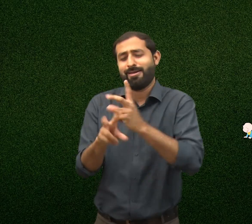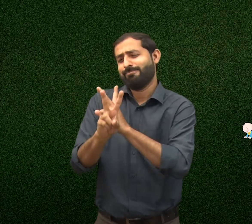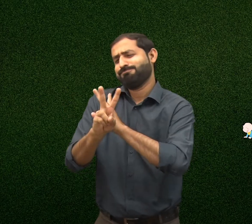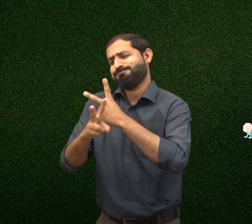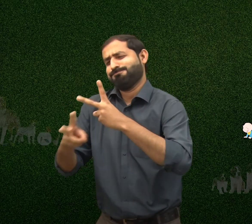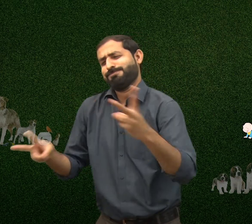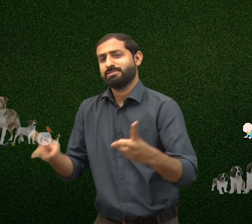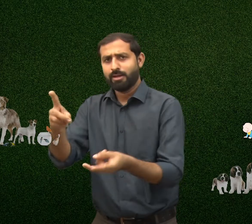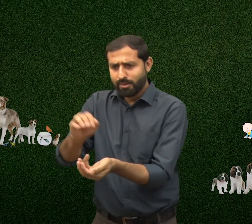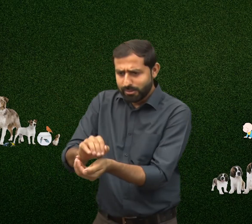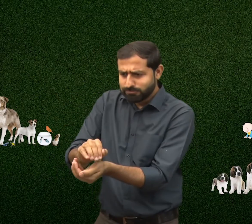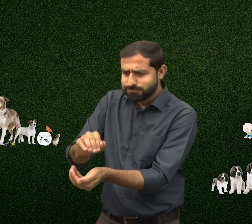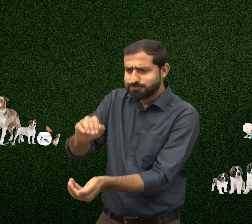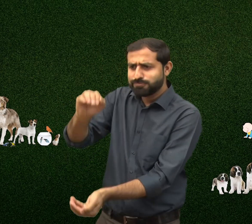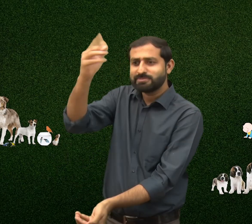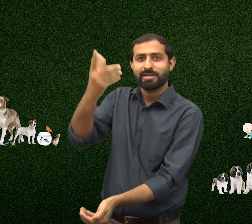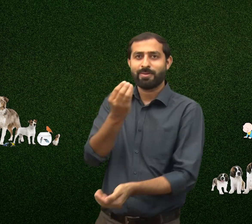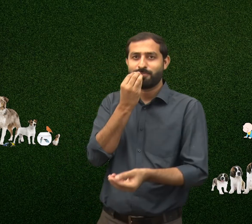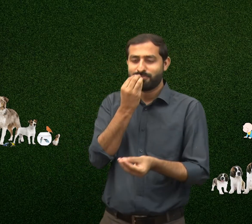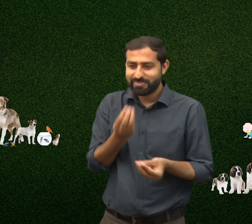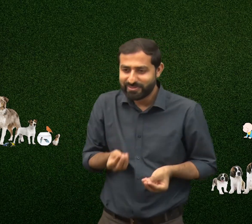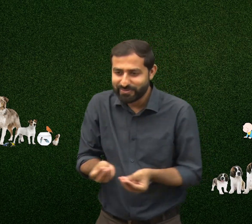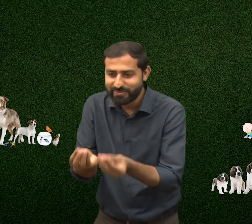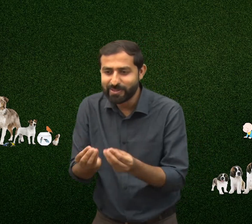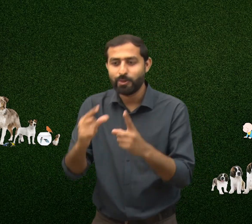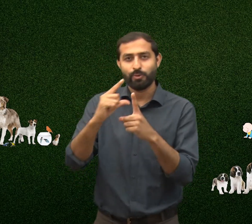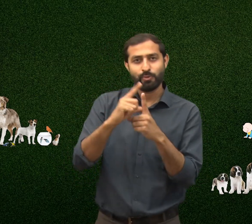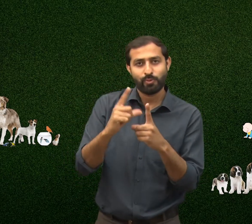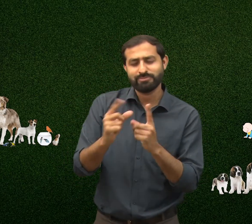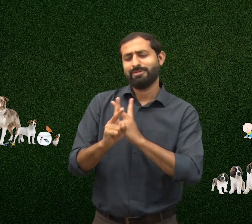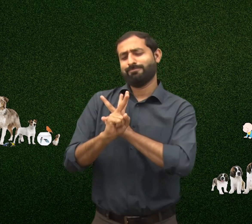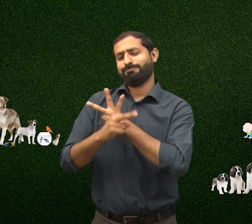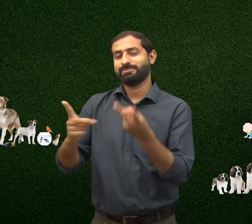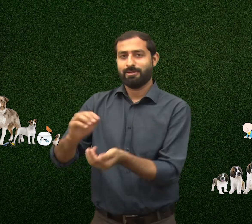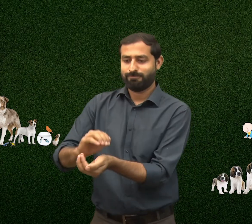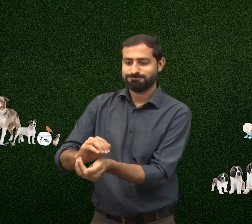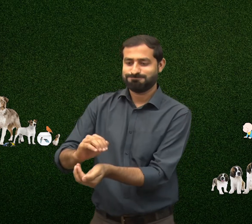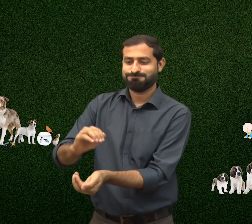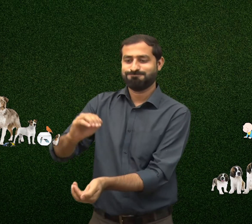Similarly, all animals need food in order to live and grow.